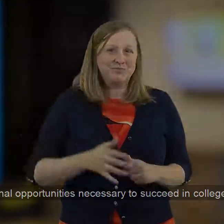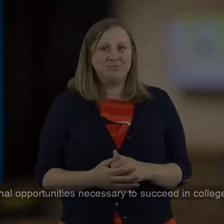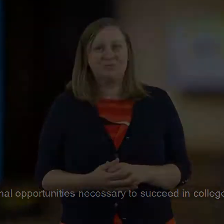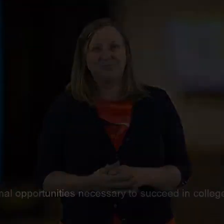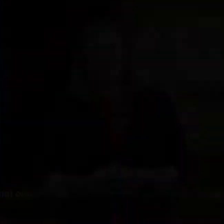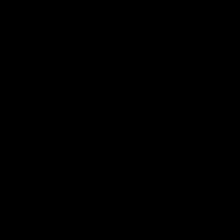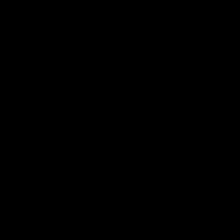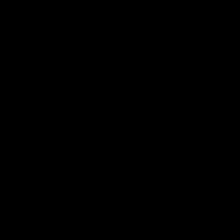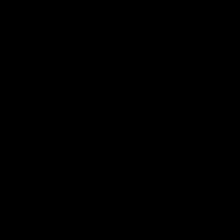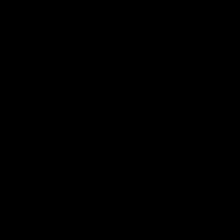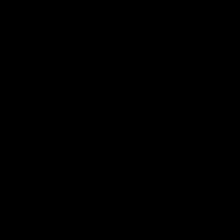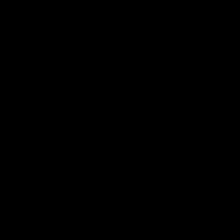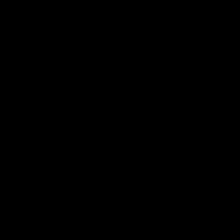The team is where have Second We We We